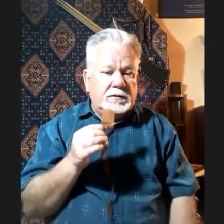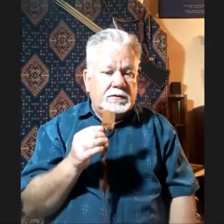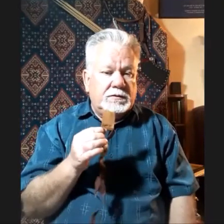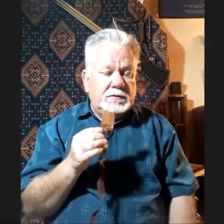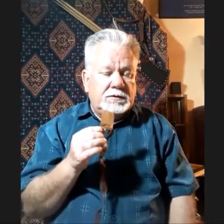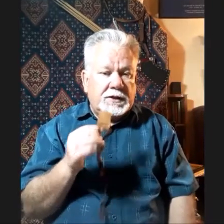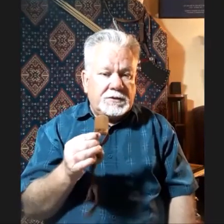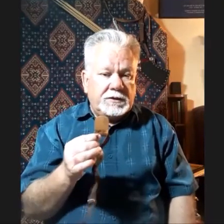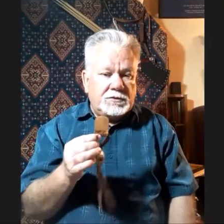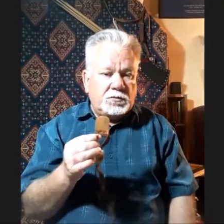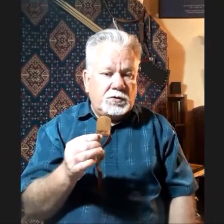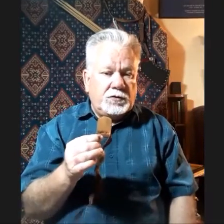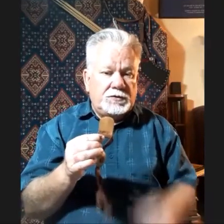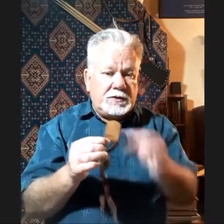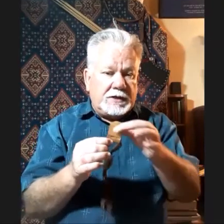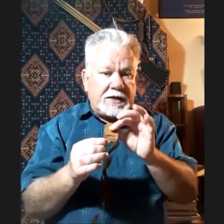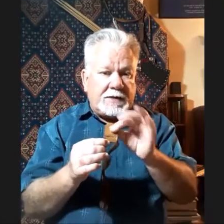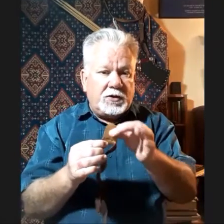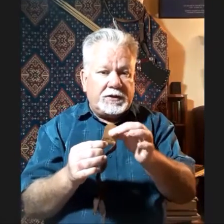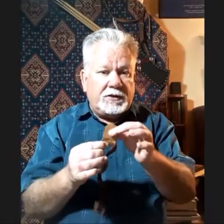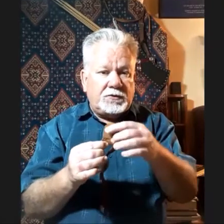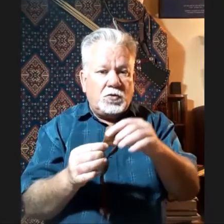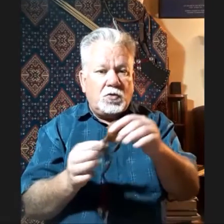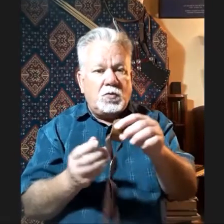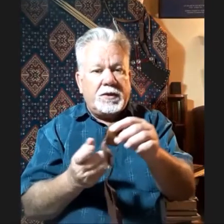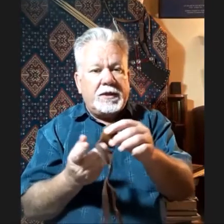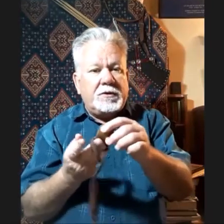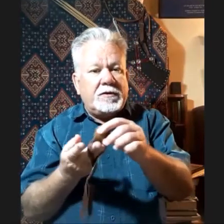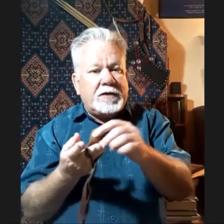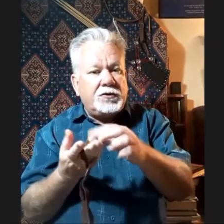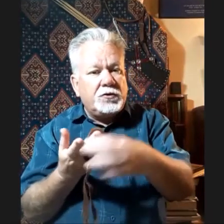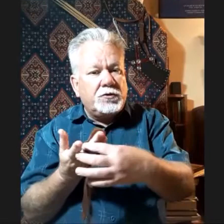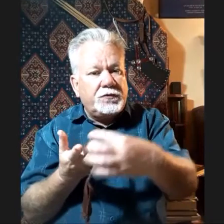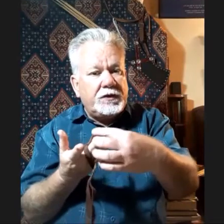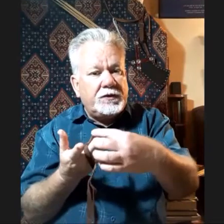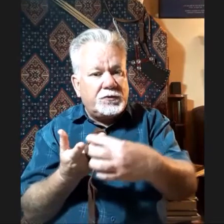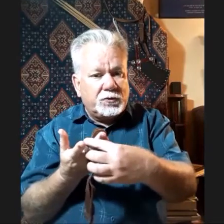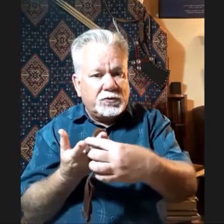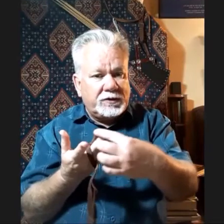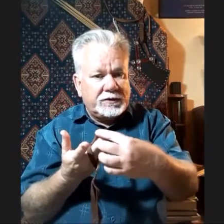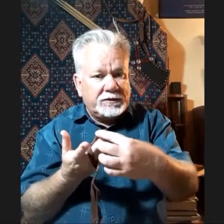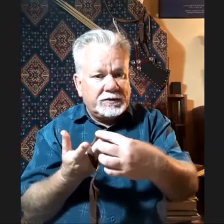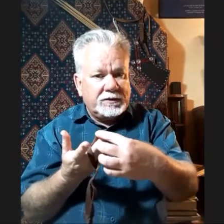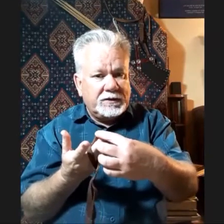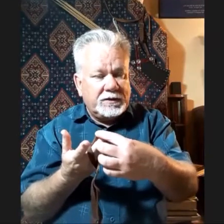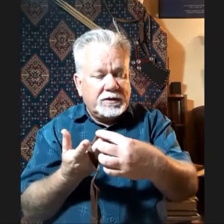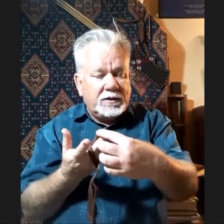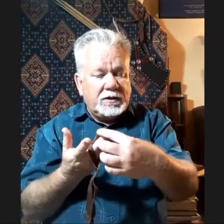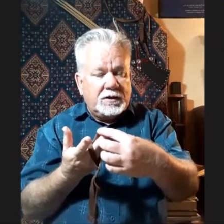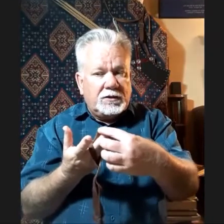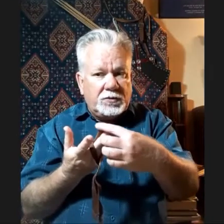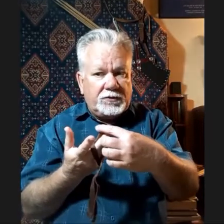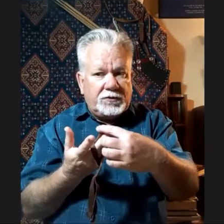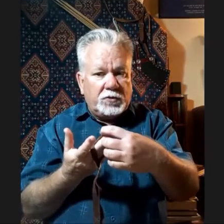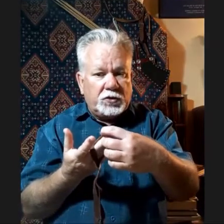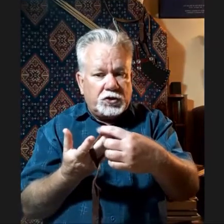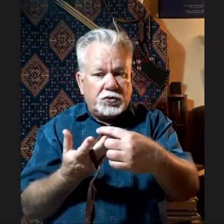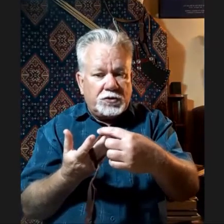Sassanids would have used a tab like this or whether they would have had two little finger stools there. The reason I'm not sure is